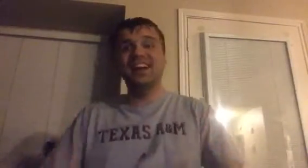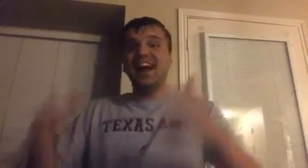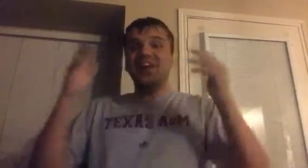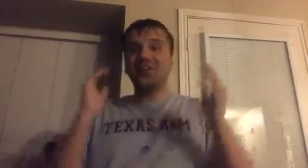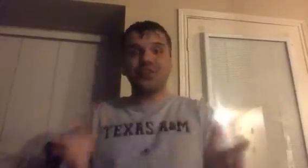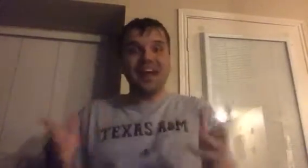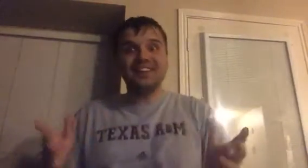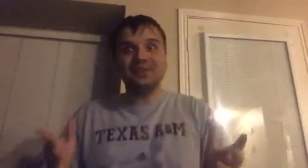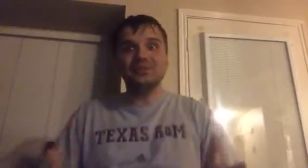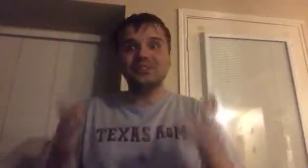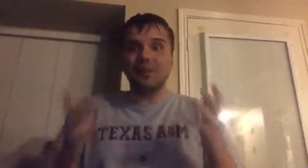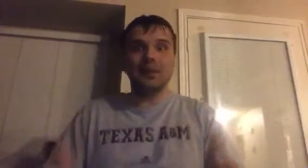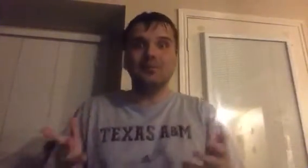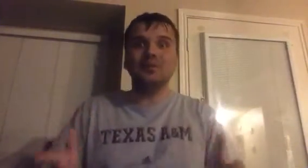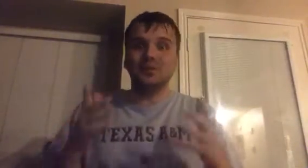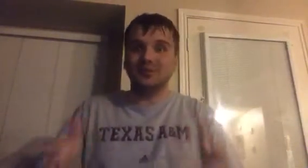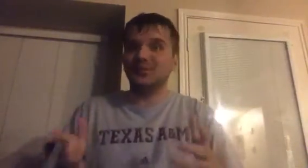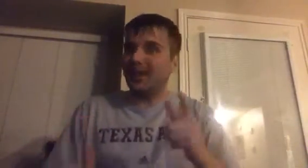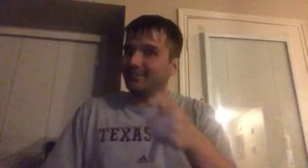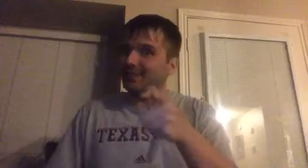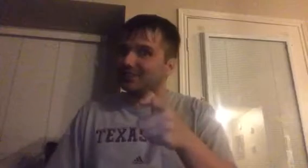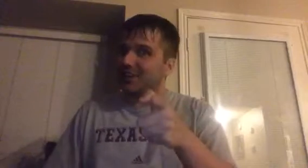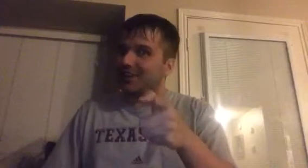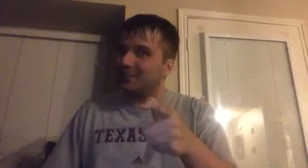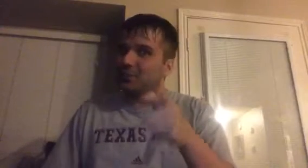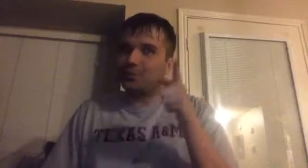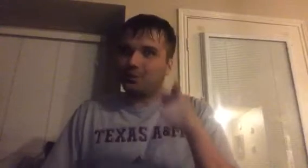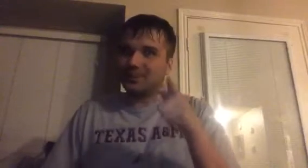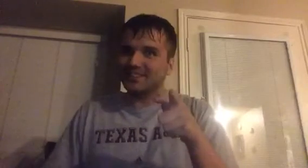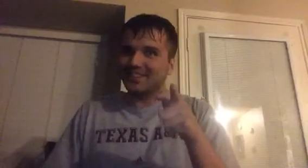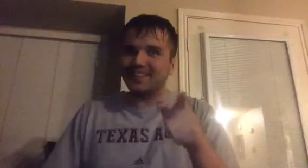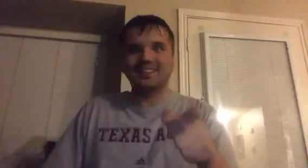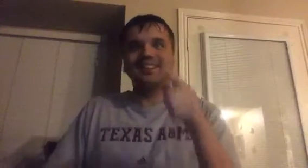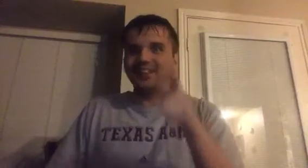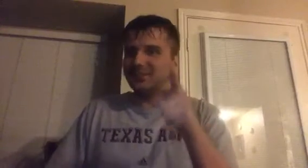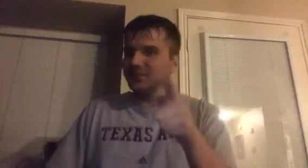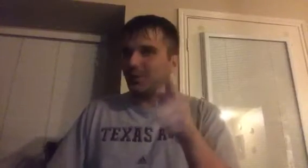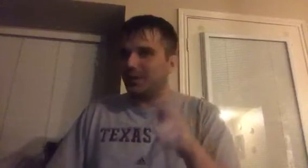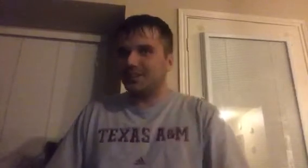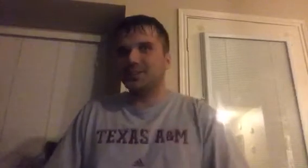thank you to the people who subscribe to my channel once again thank you so much